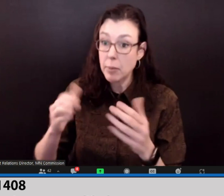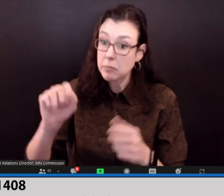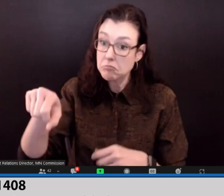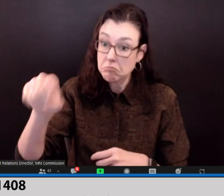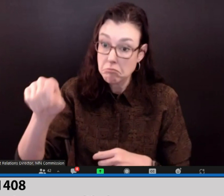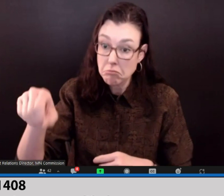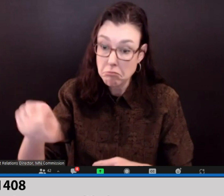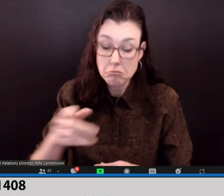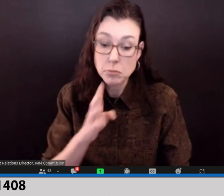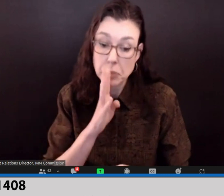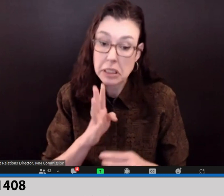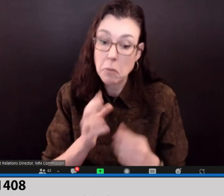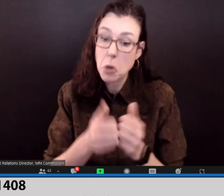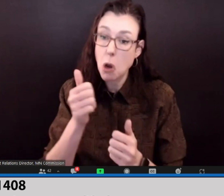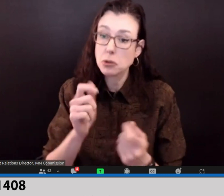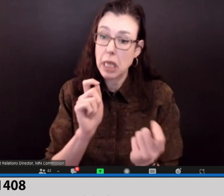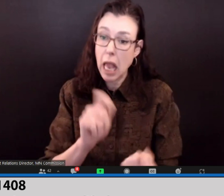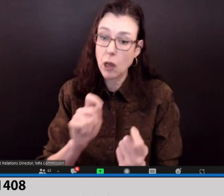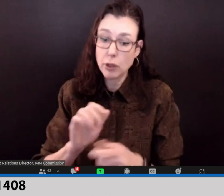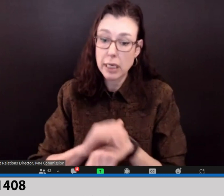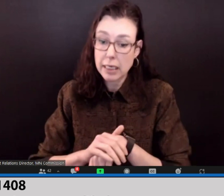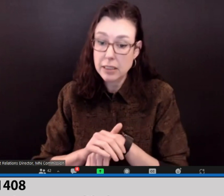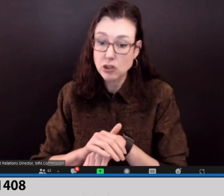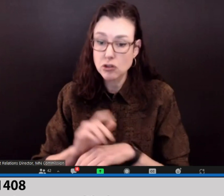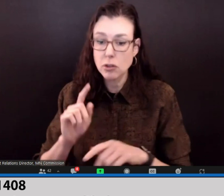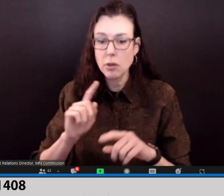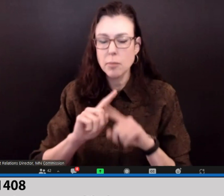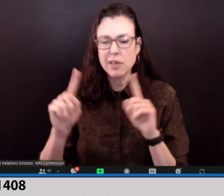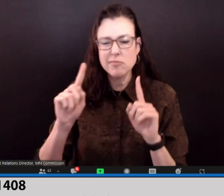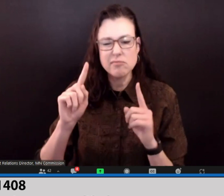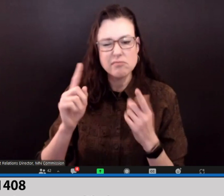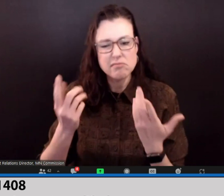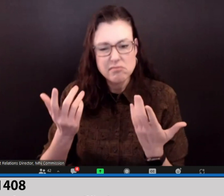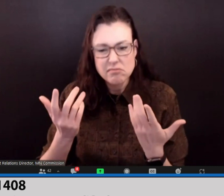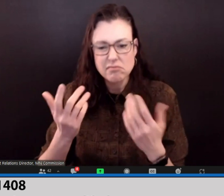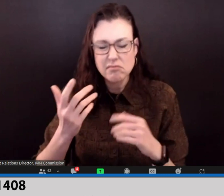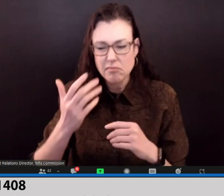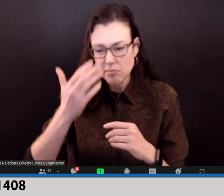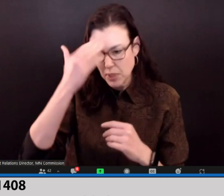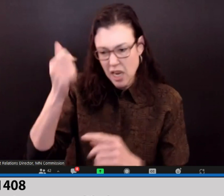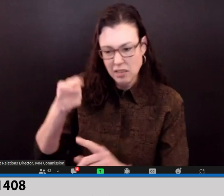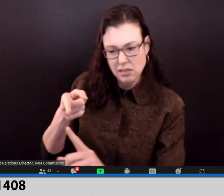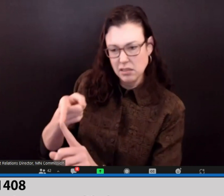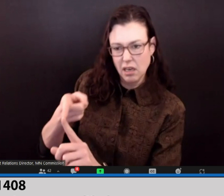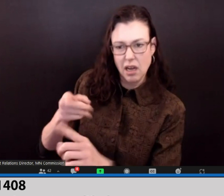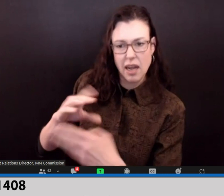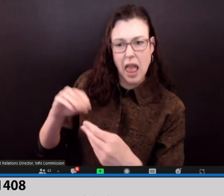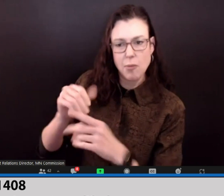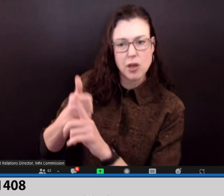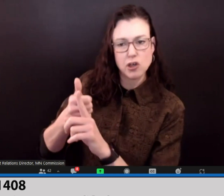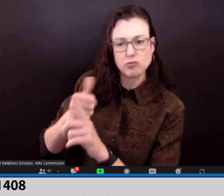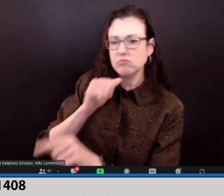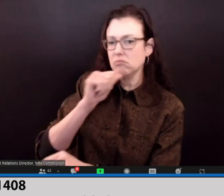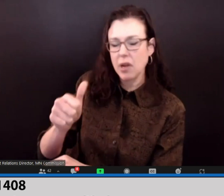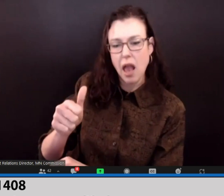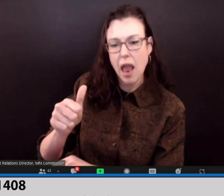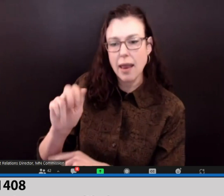The narrator may be speaking mostly accurate English, but due to not being a native